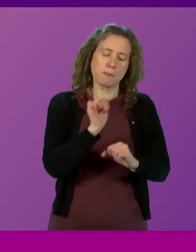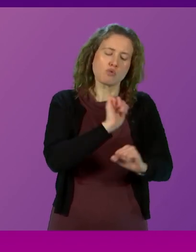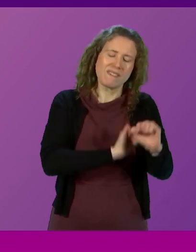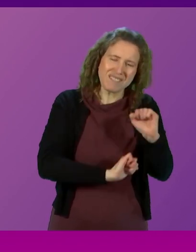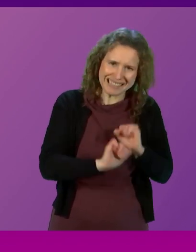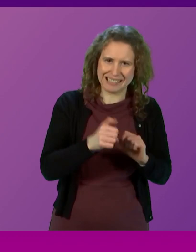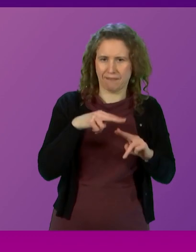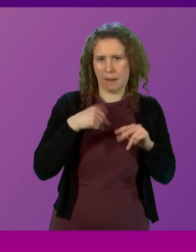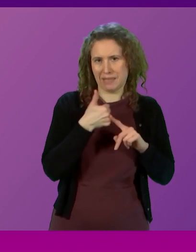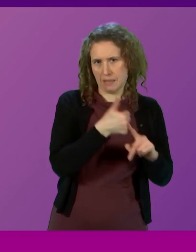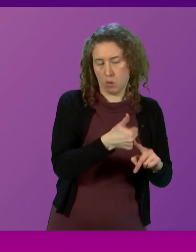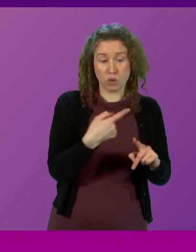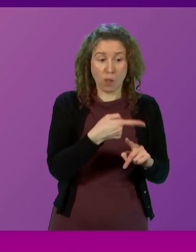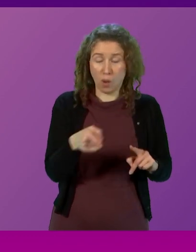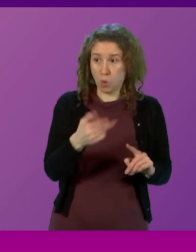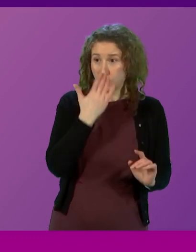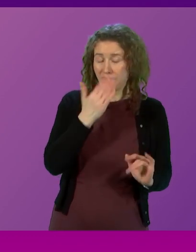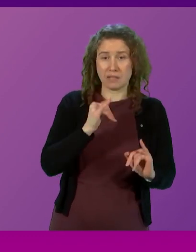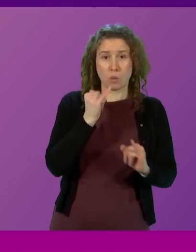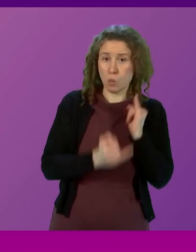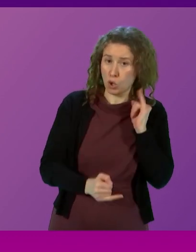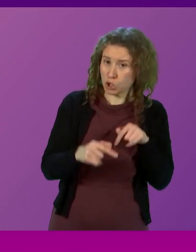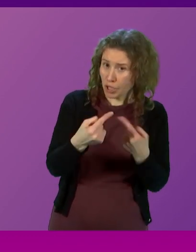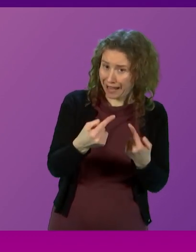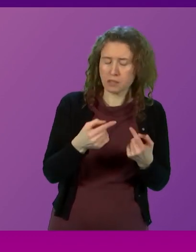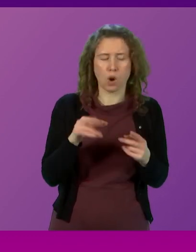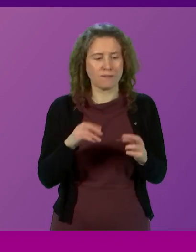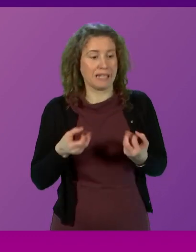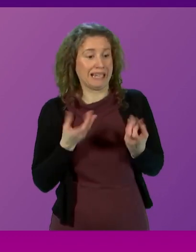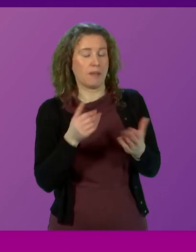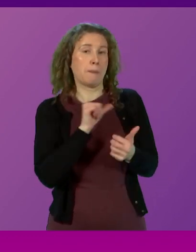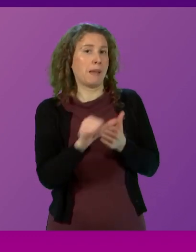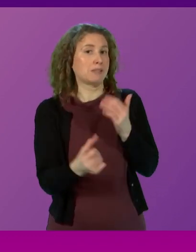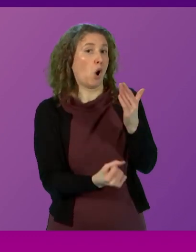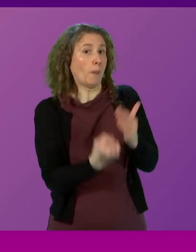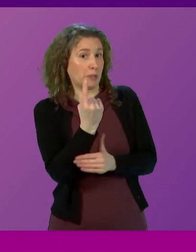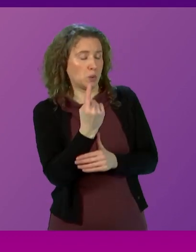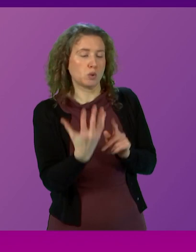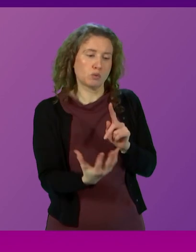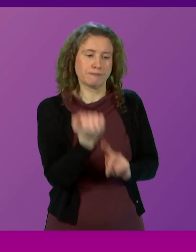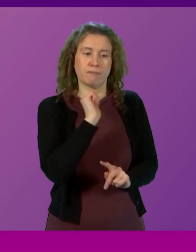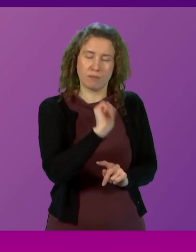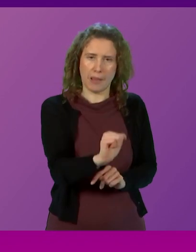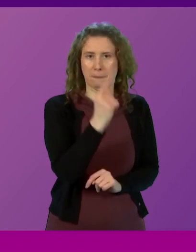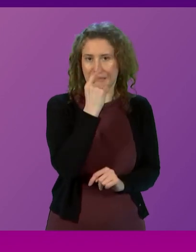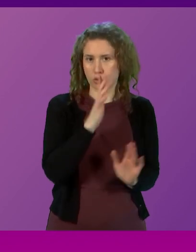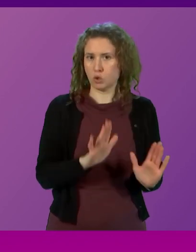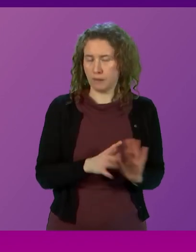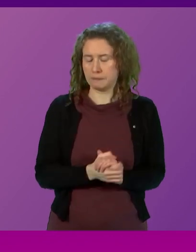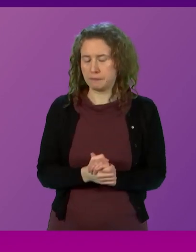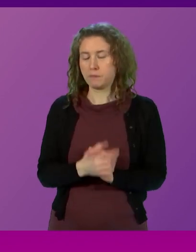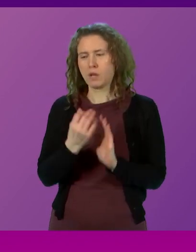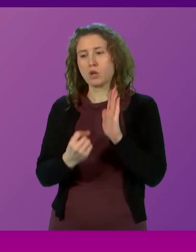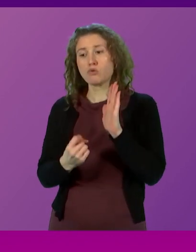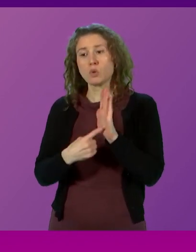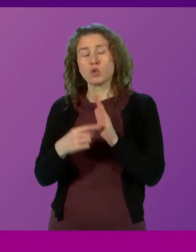to give our children who face the greatest challenge the greatest opportunity to realise their potential. A crucial